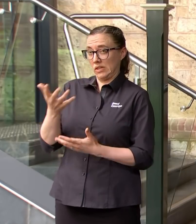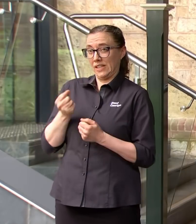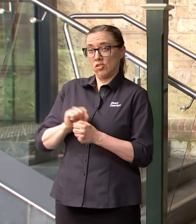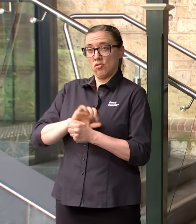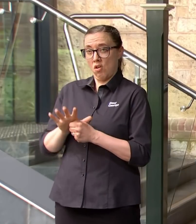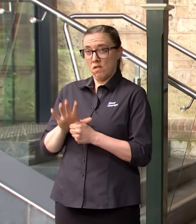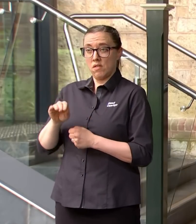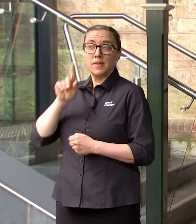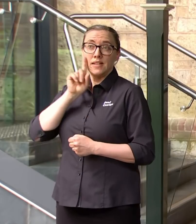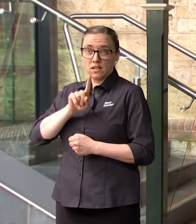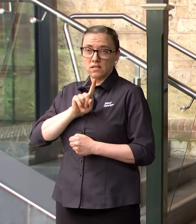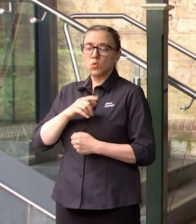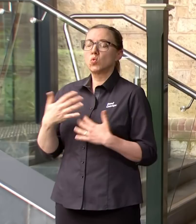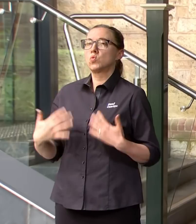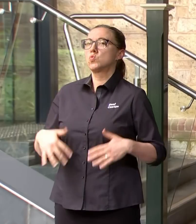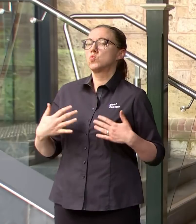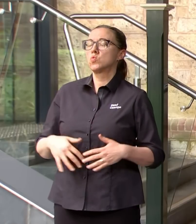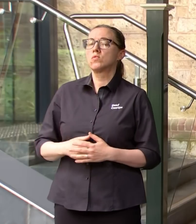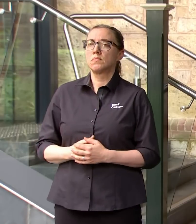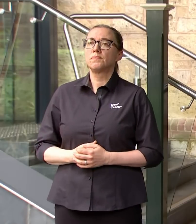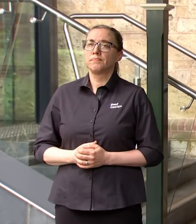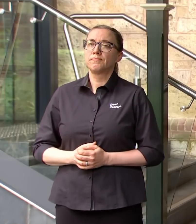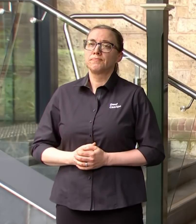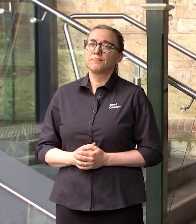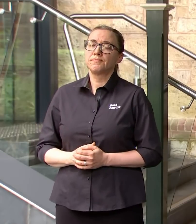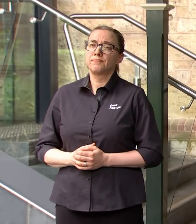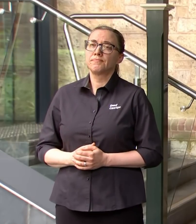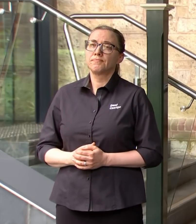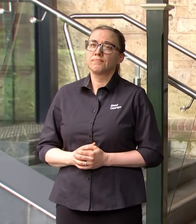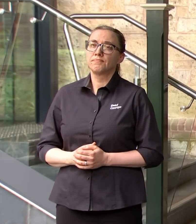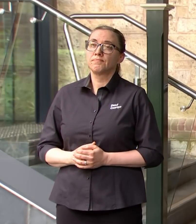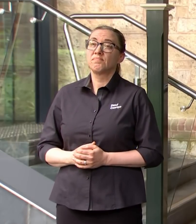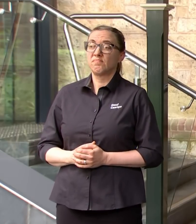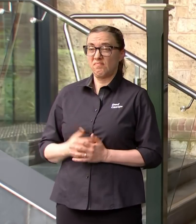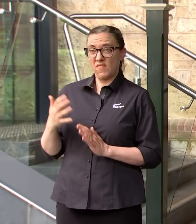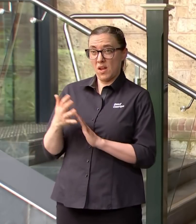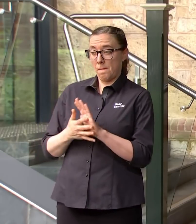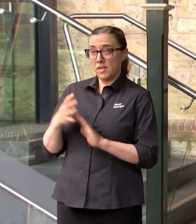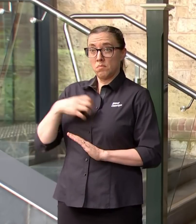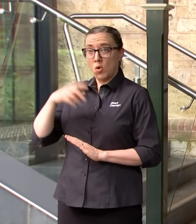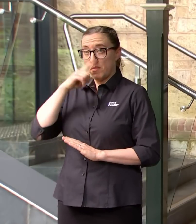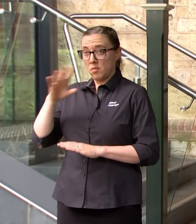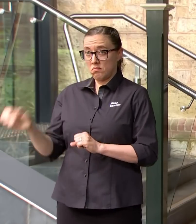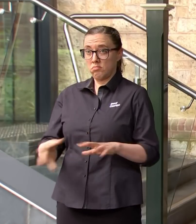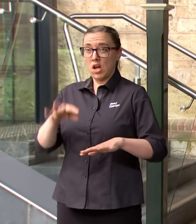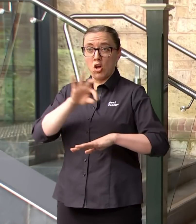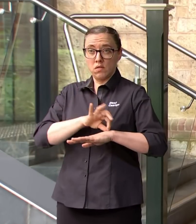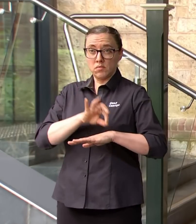were reported yesterday. A further increase in hospitalisation up to